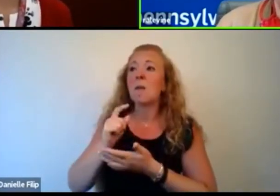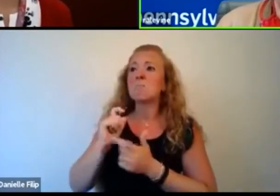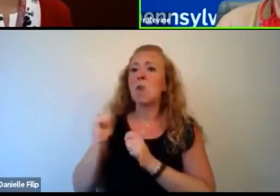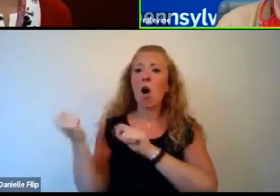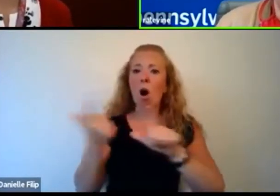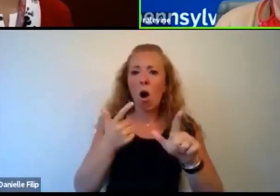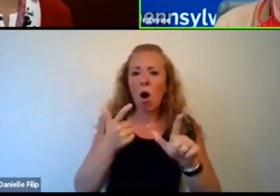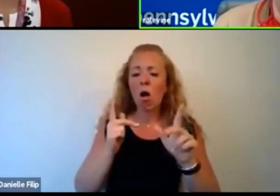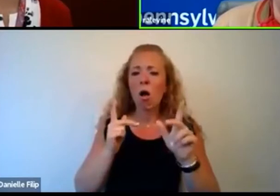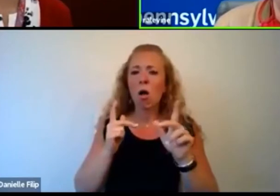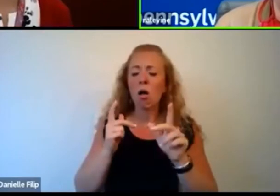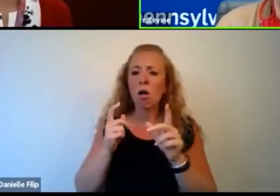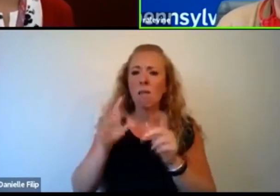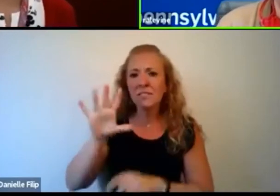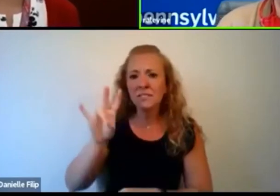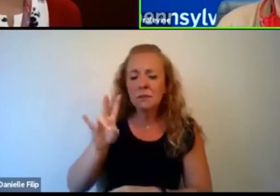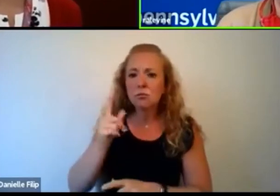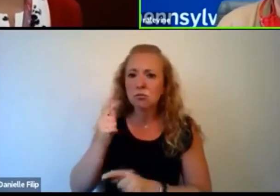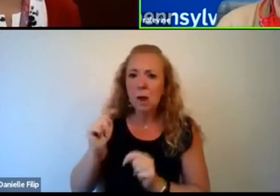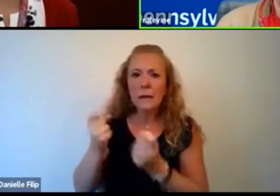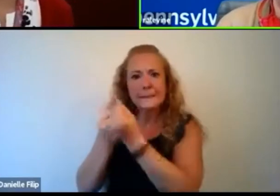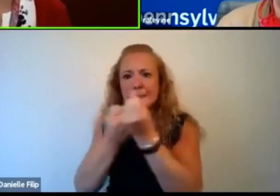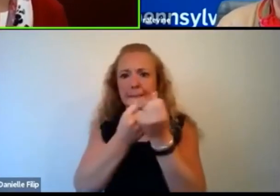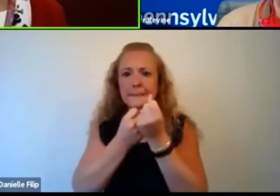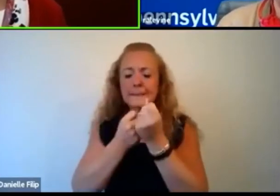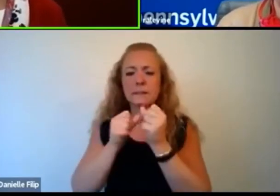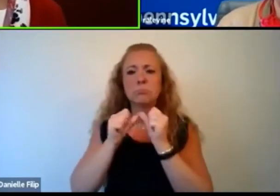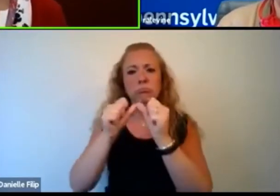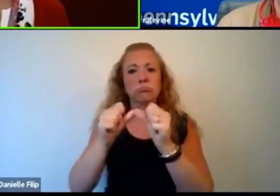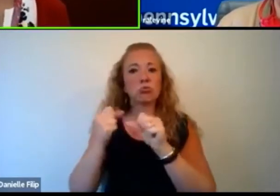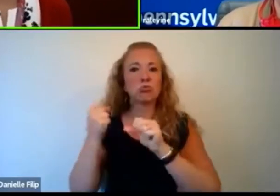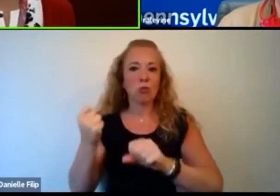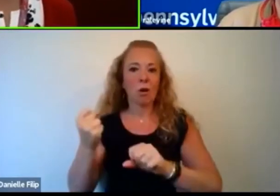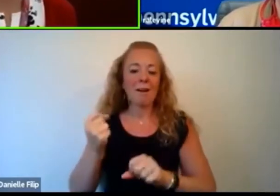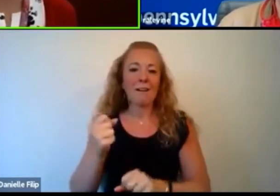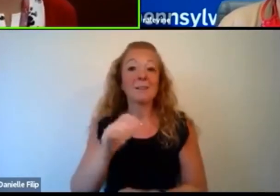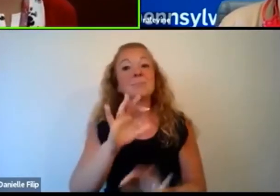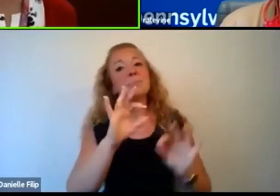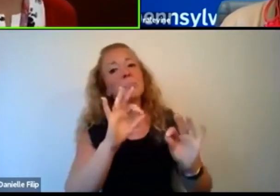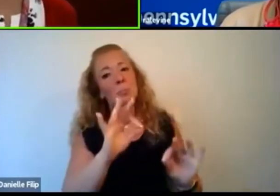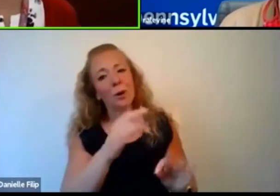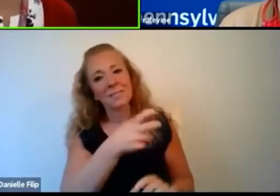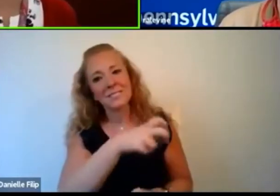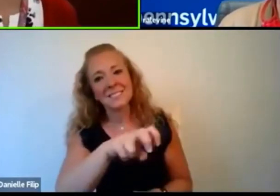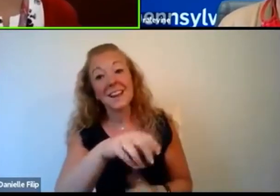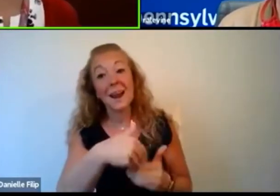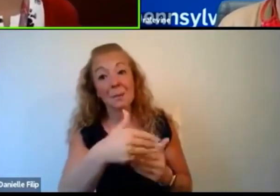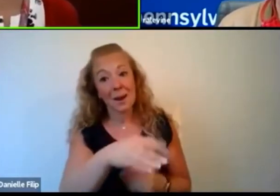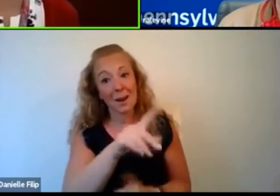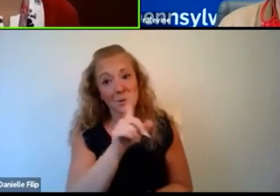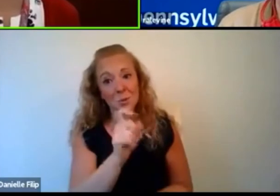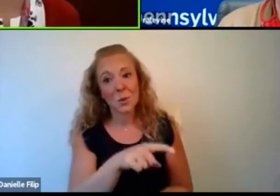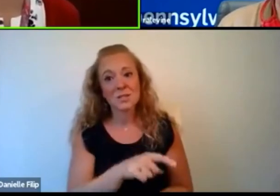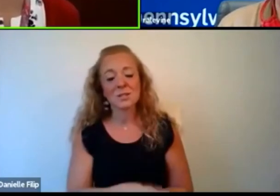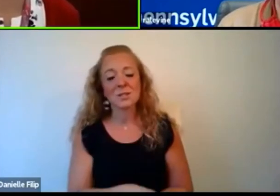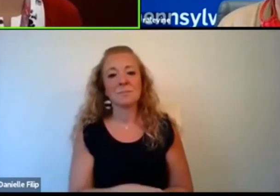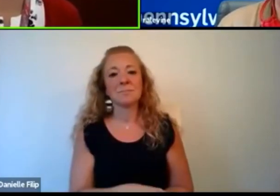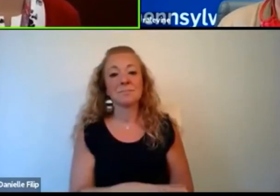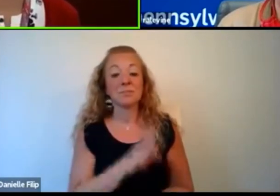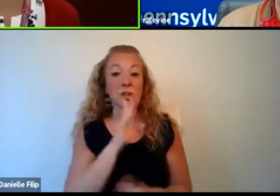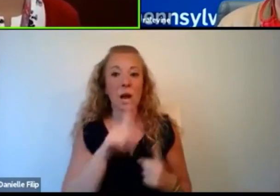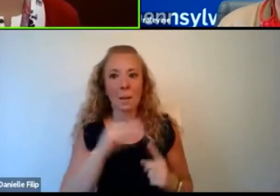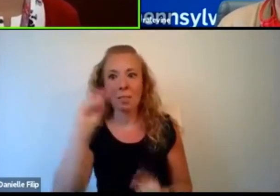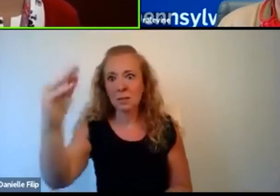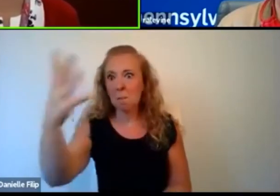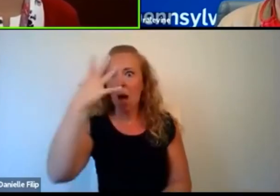stay strong and resilient. A great segue to my next question, which is exactly about that being in the spotlight, being